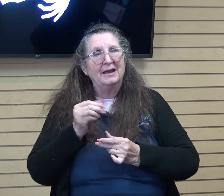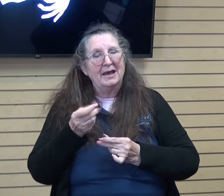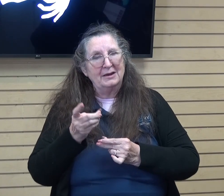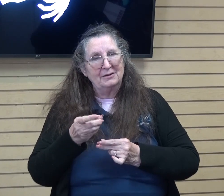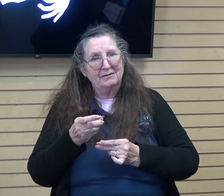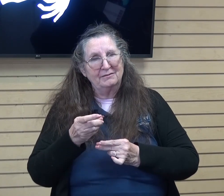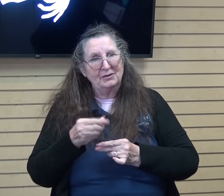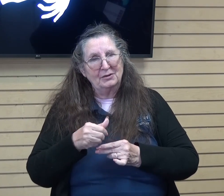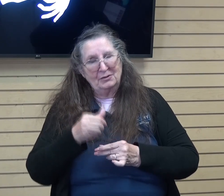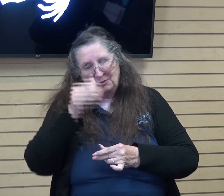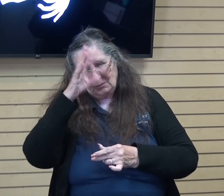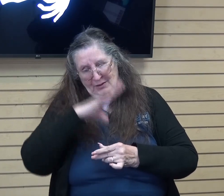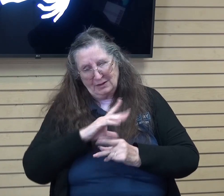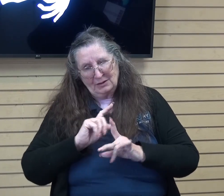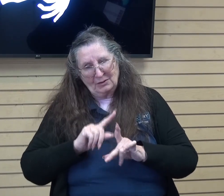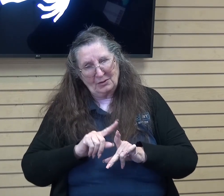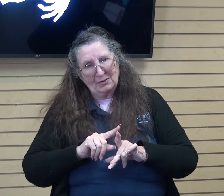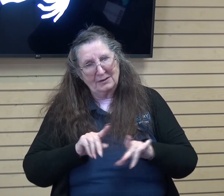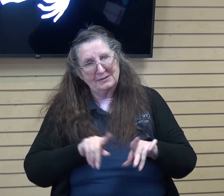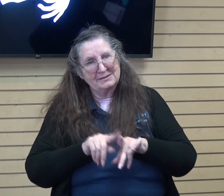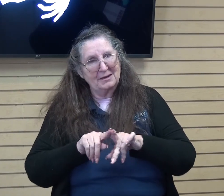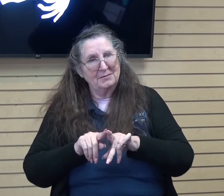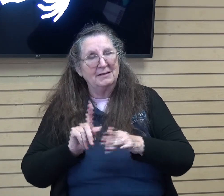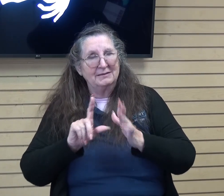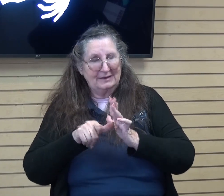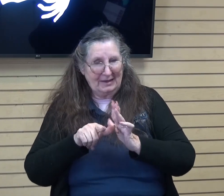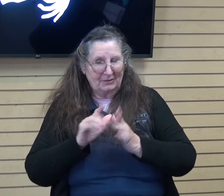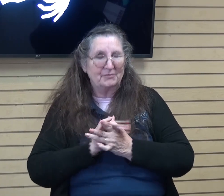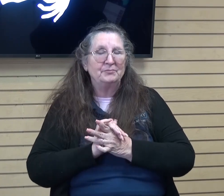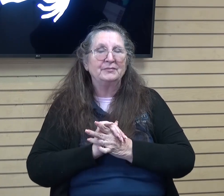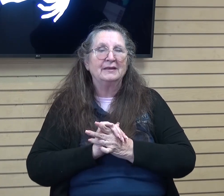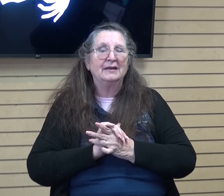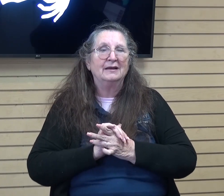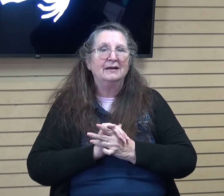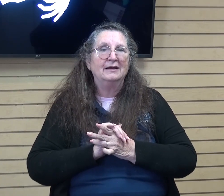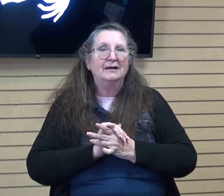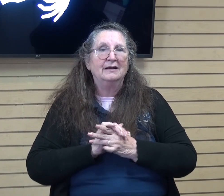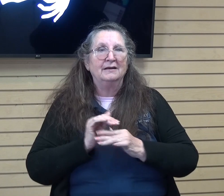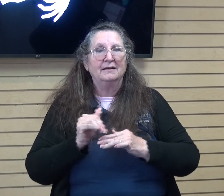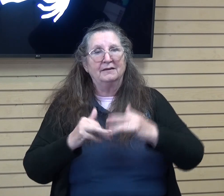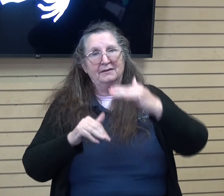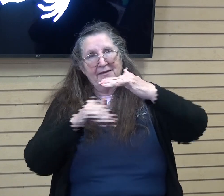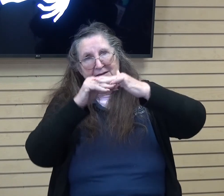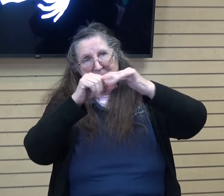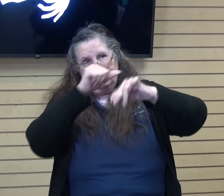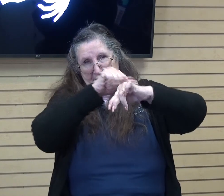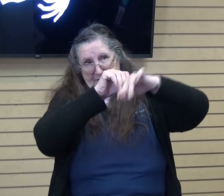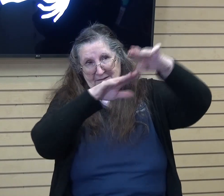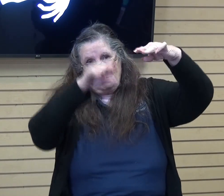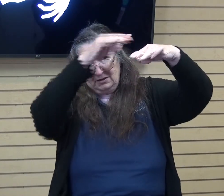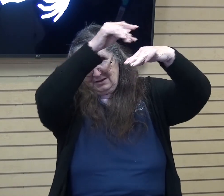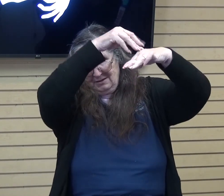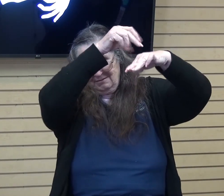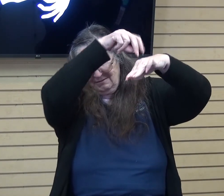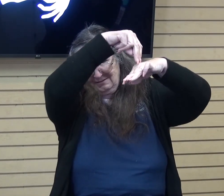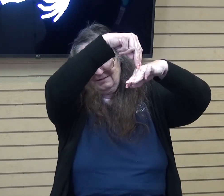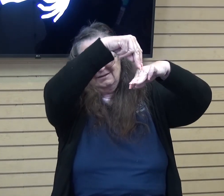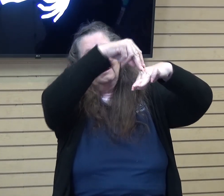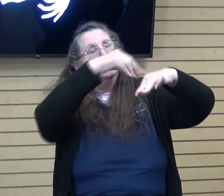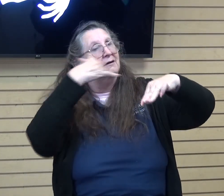going on that same hike just a little later and so they were already at the top of the hill and so i called him i said i kind of got